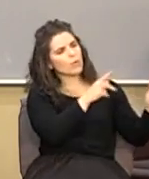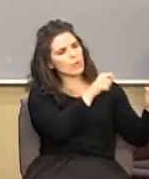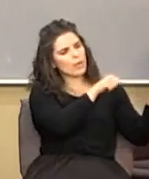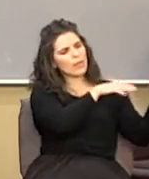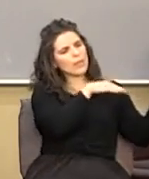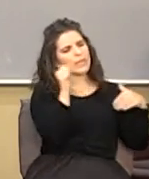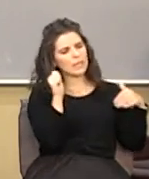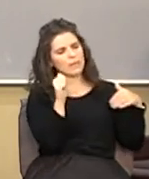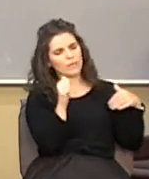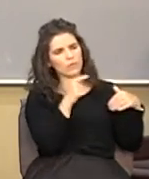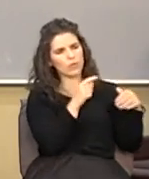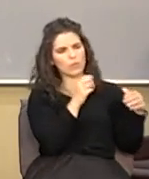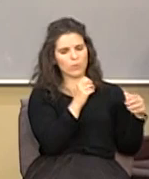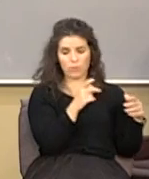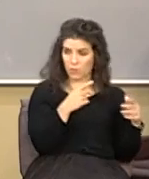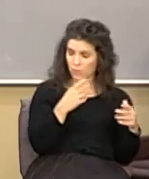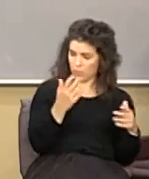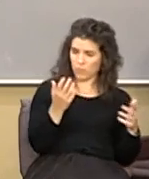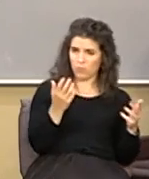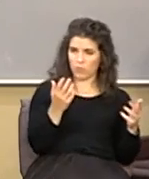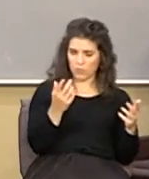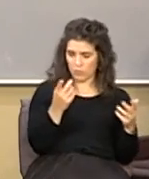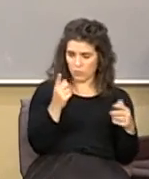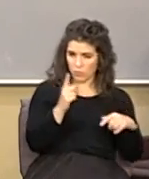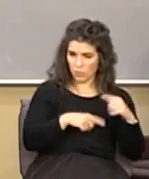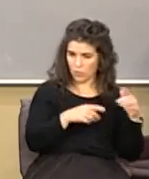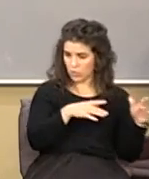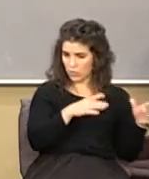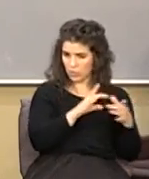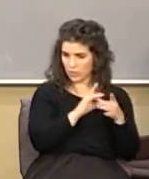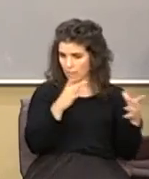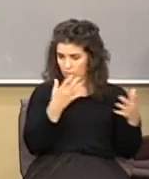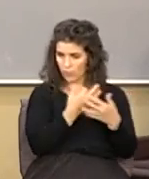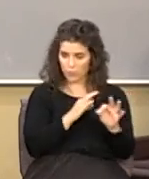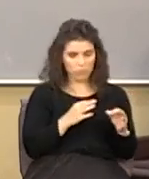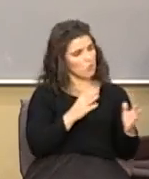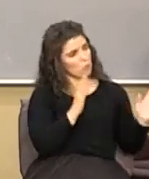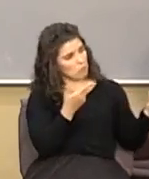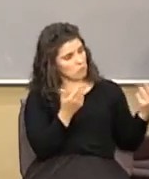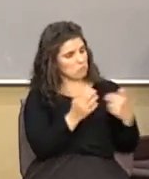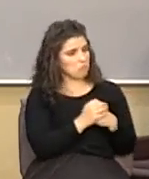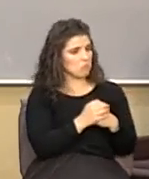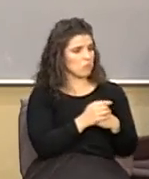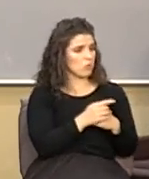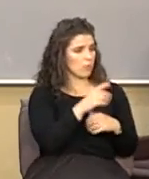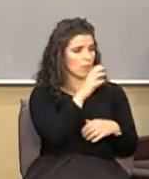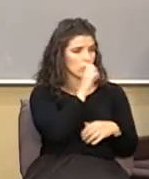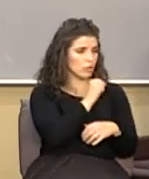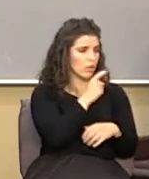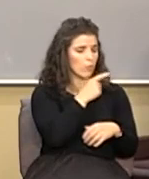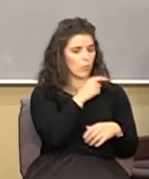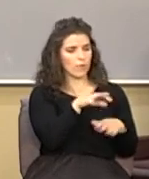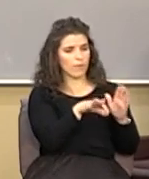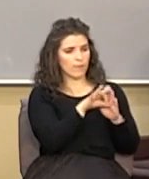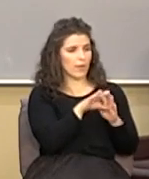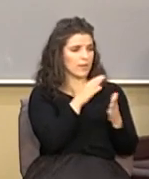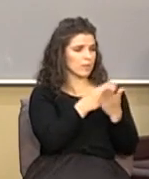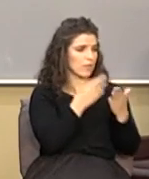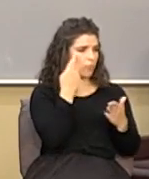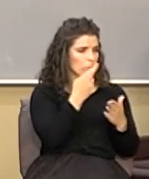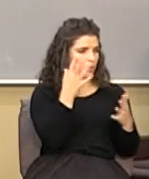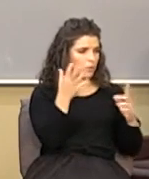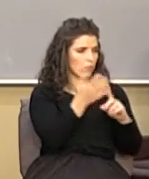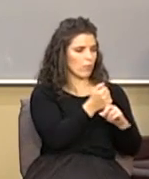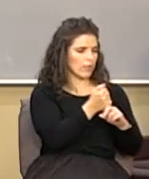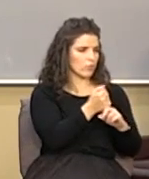now and he says well you can't just let me and he said look kid you better shut up or we'll find some reason to arrest